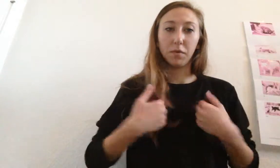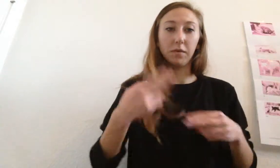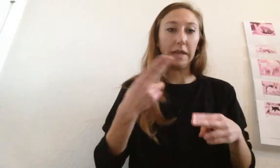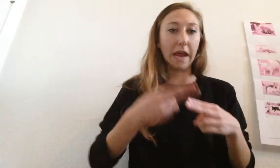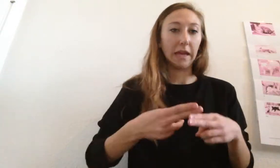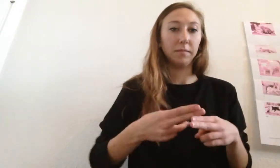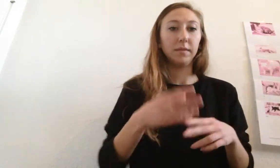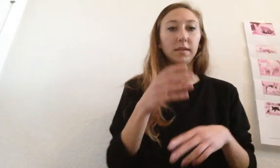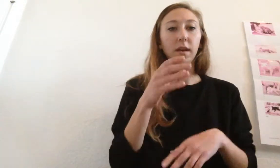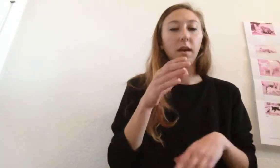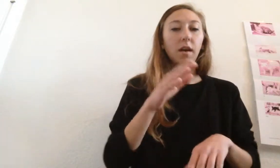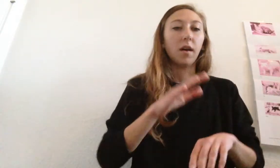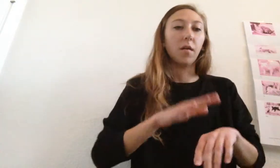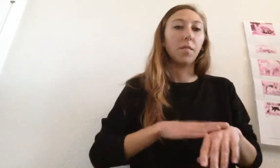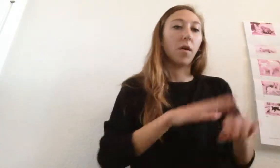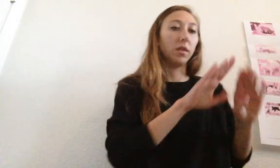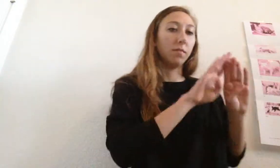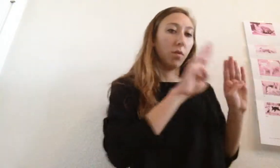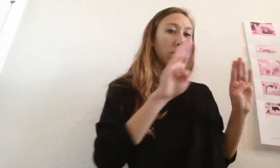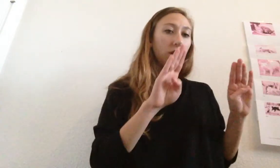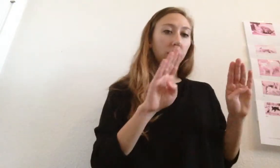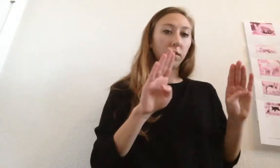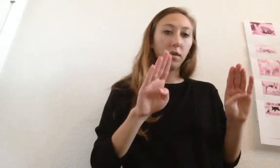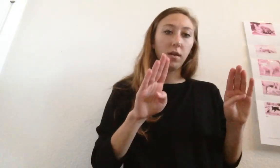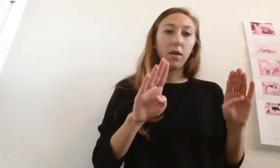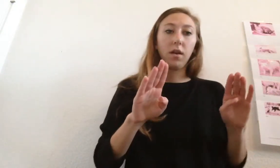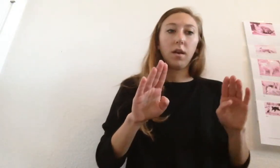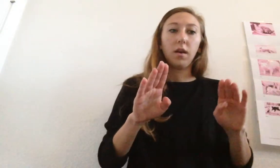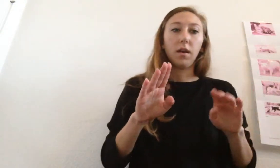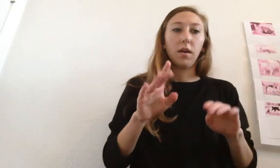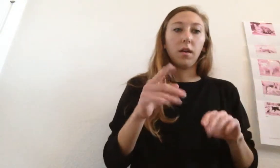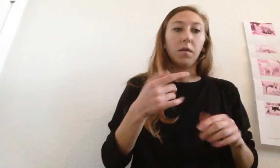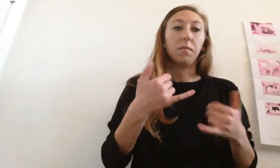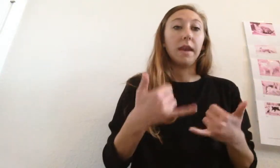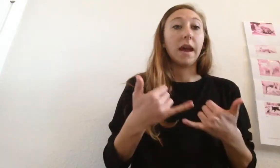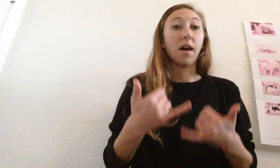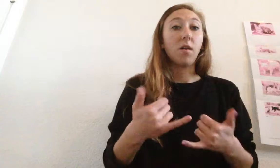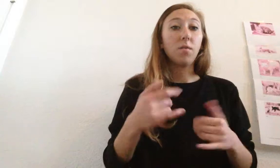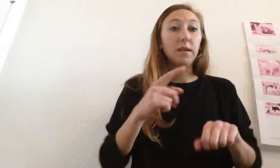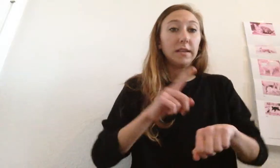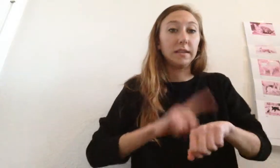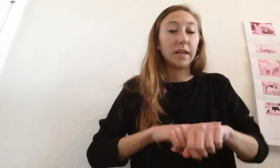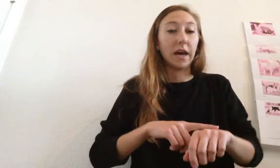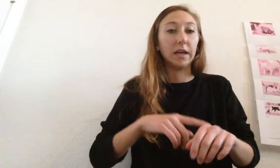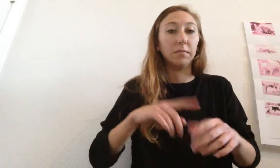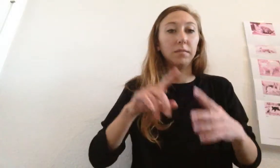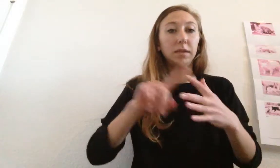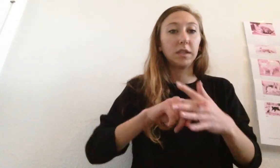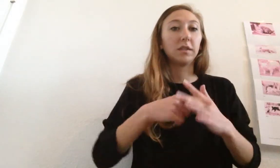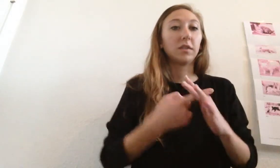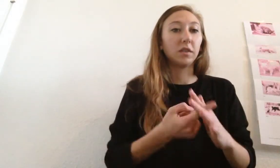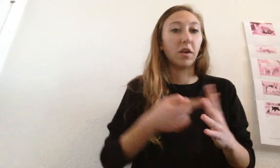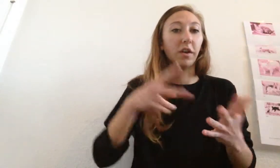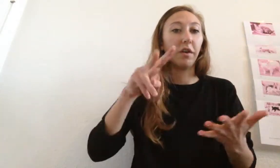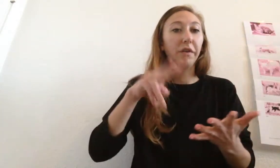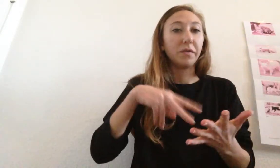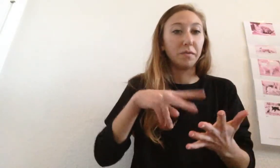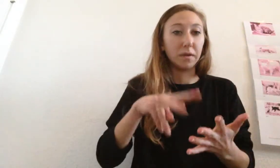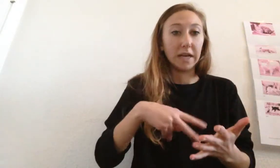names, um, on the board. Um, now it's time to start reading,